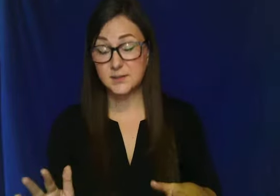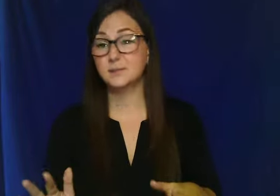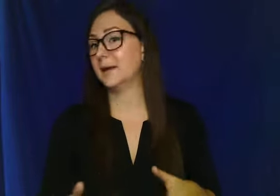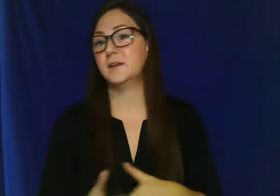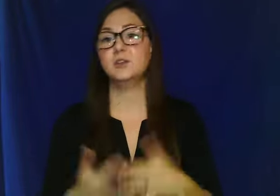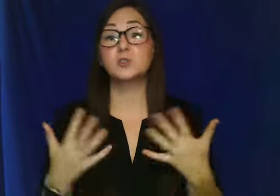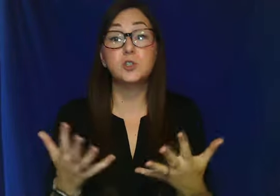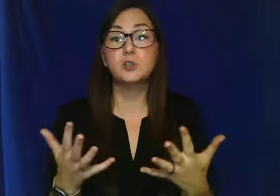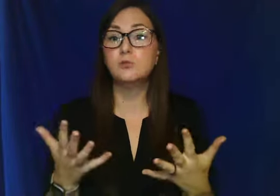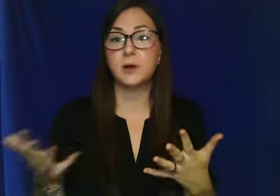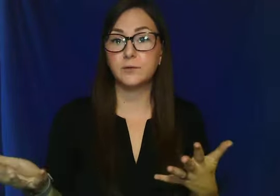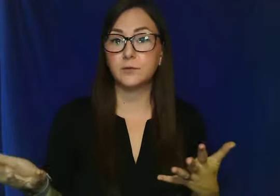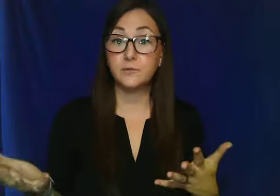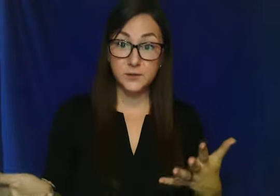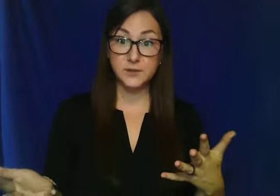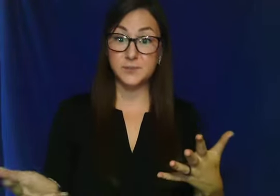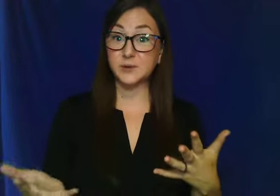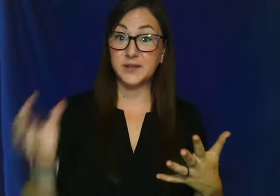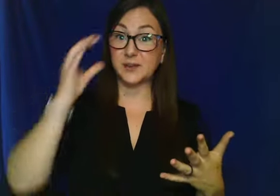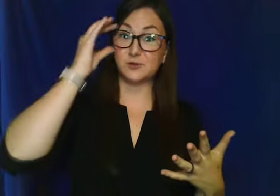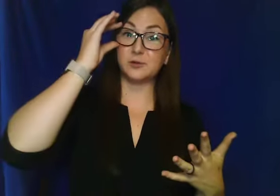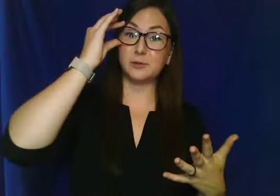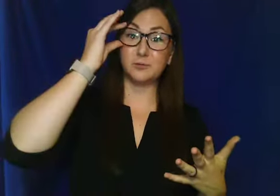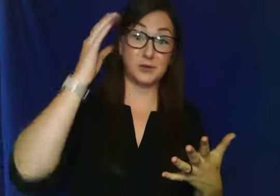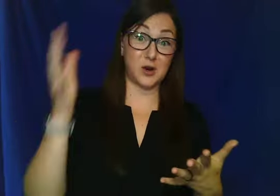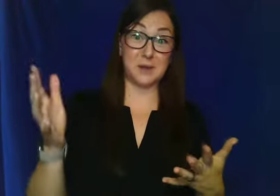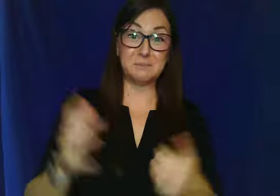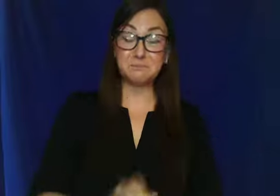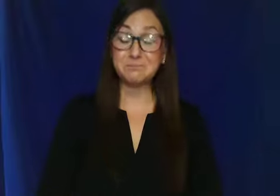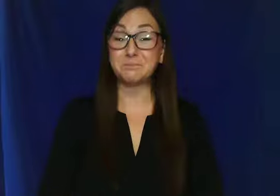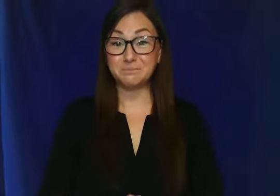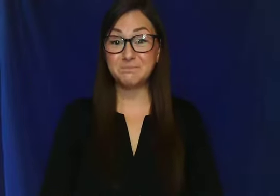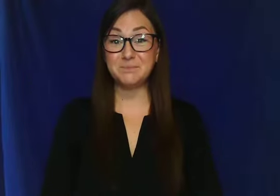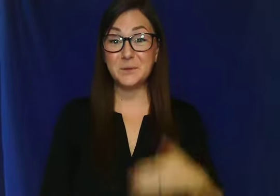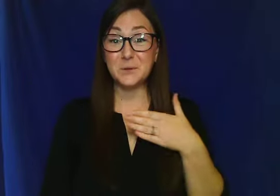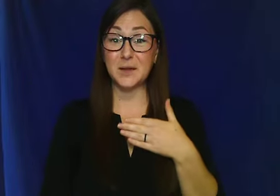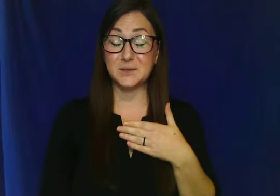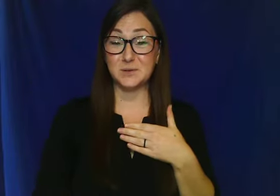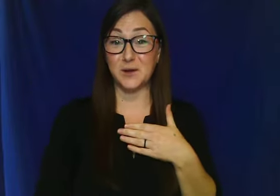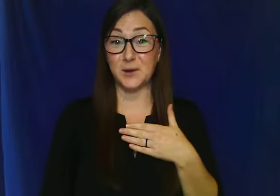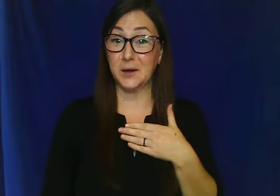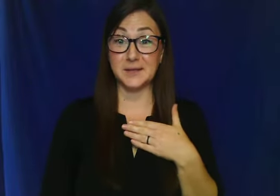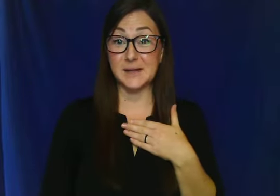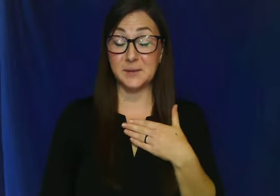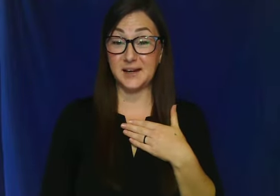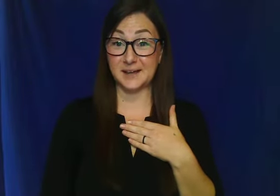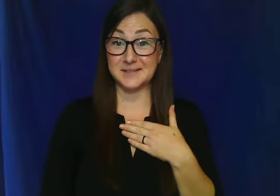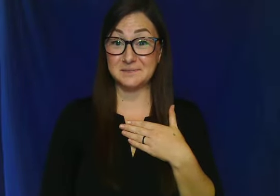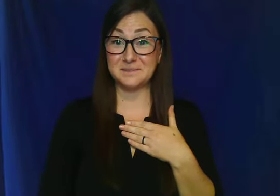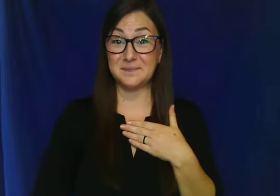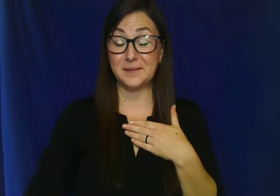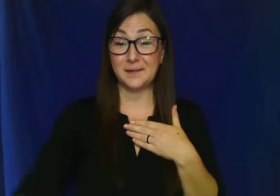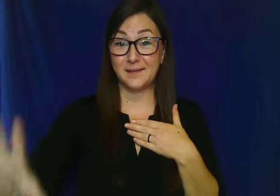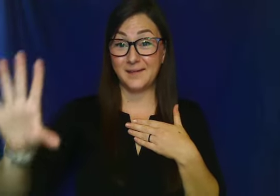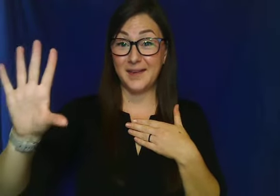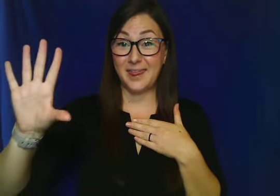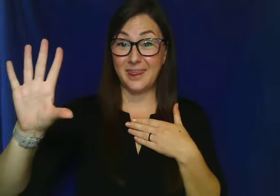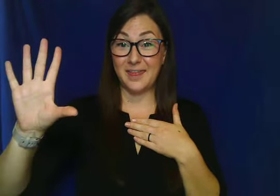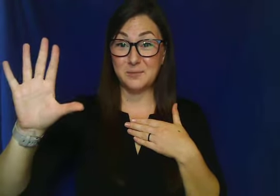And then you just do whatever feels most natural when you try it. Okay, so you've got your non-dominant hand. Then